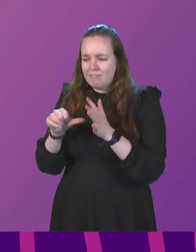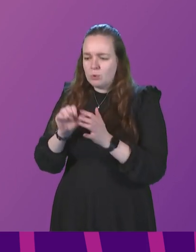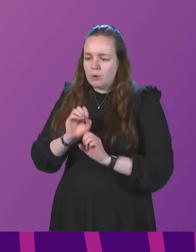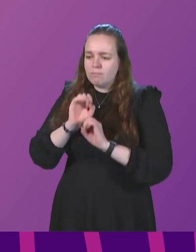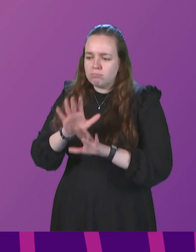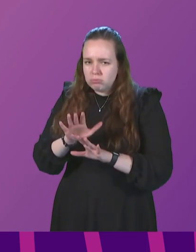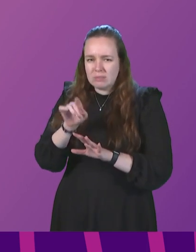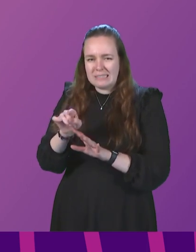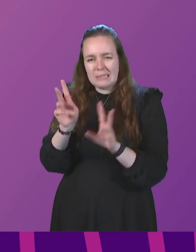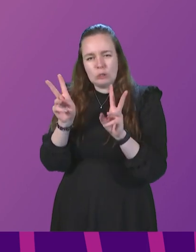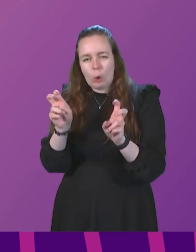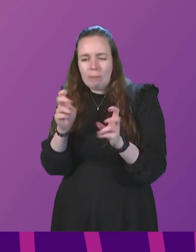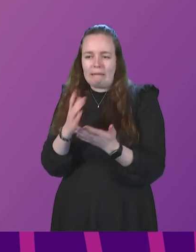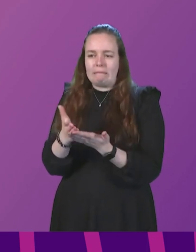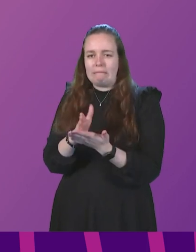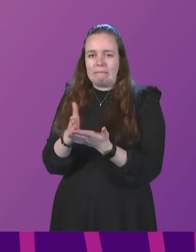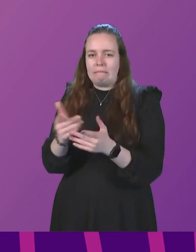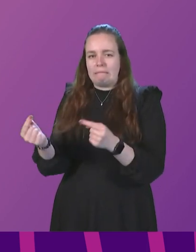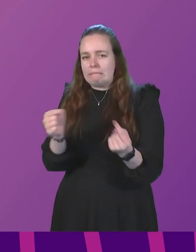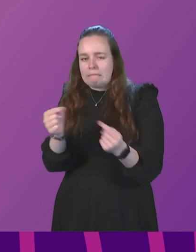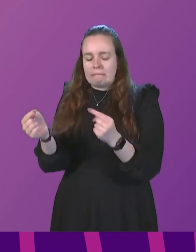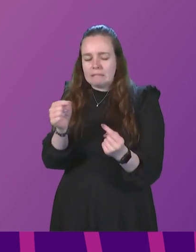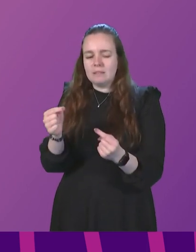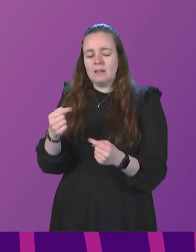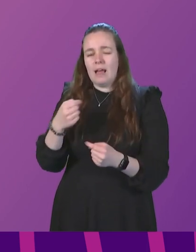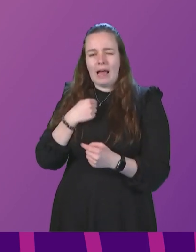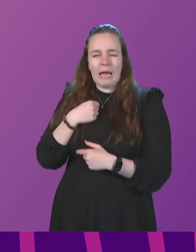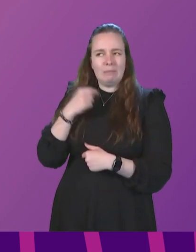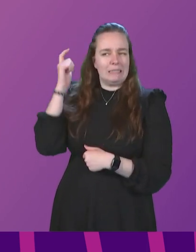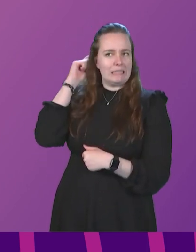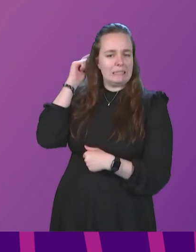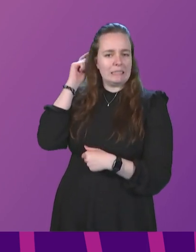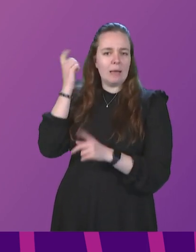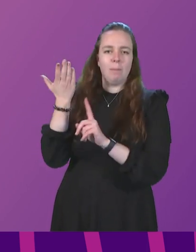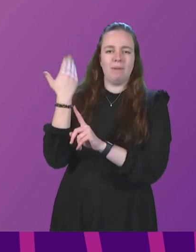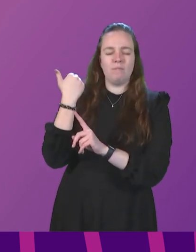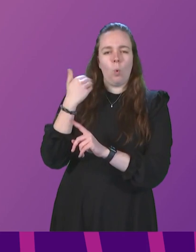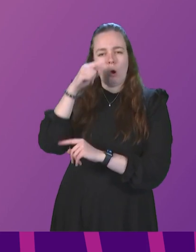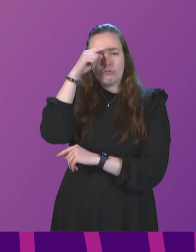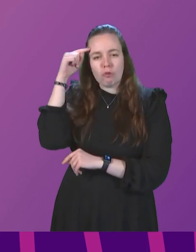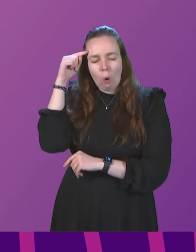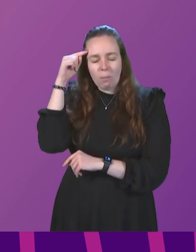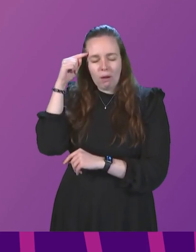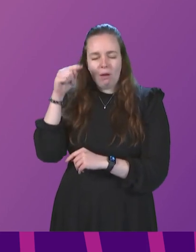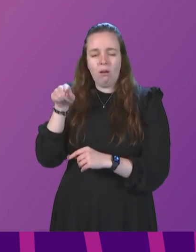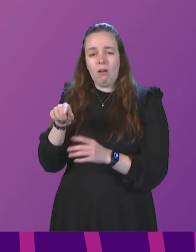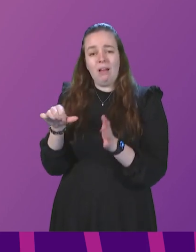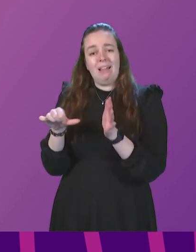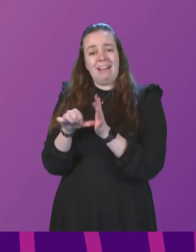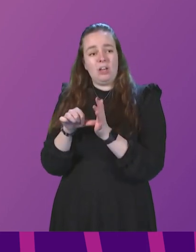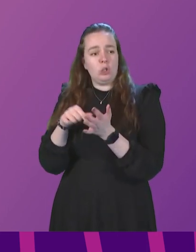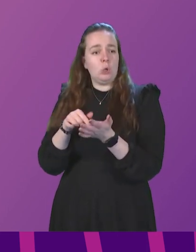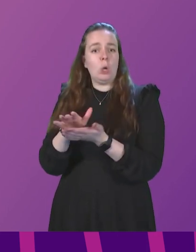I am emotionally weary from recounting my past traumas. Passing for an issue doesn't prevent